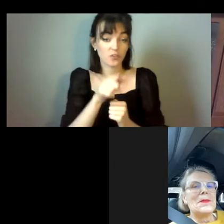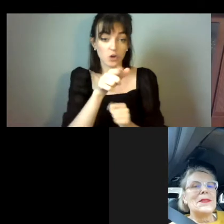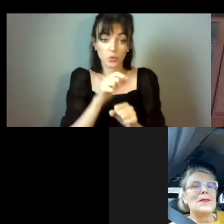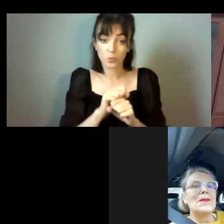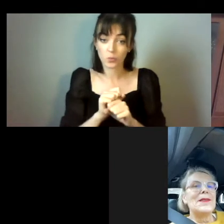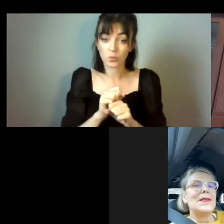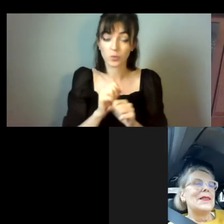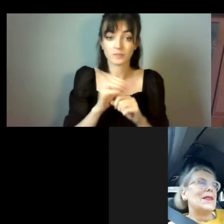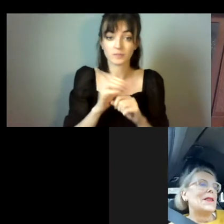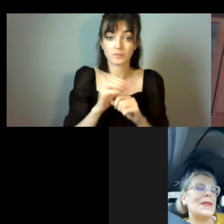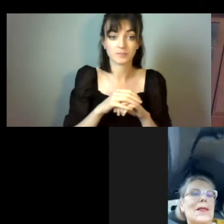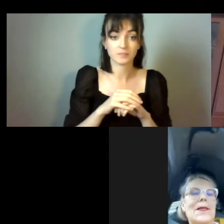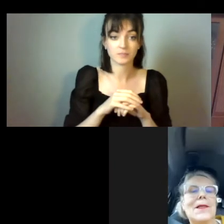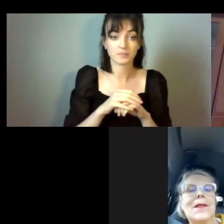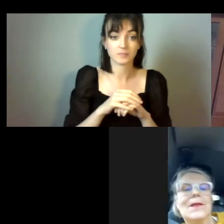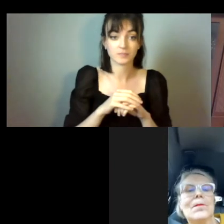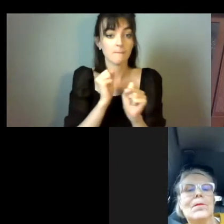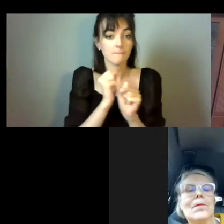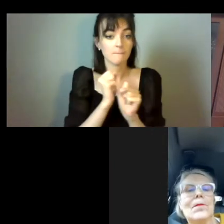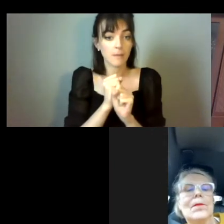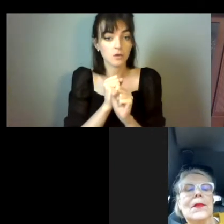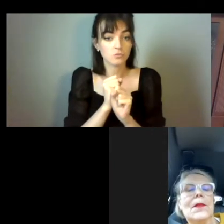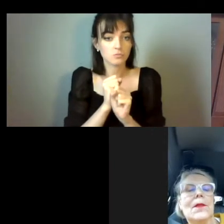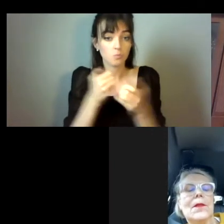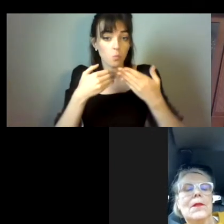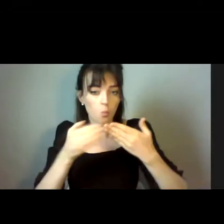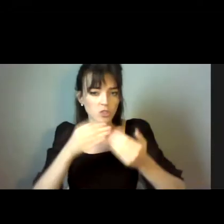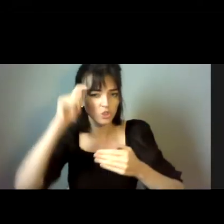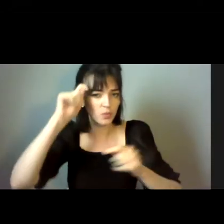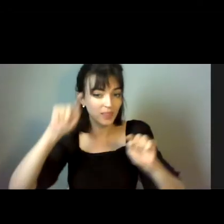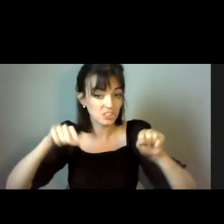see as the greatest challenges to the implementation of the Act?